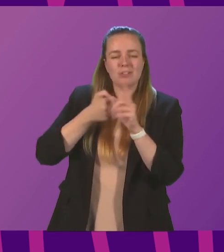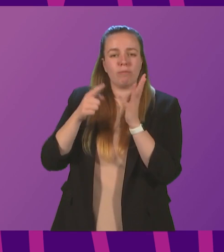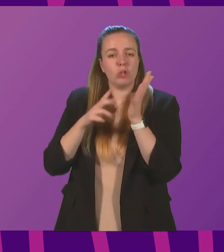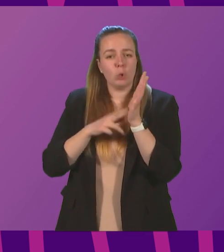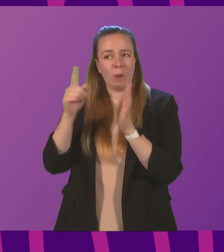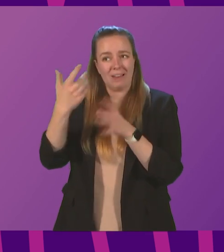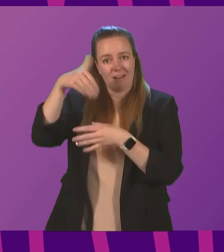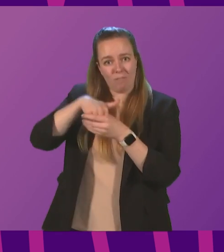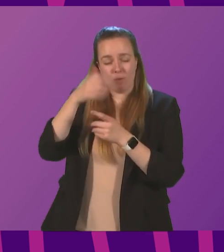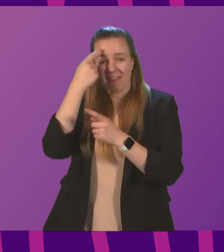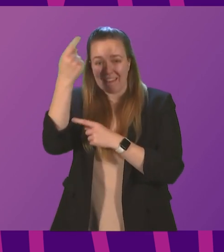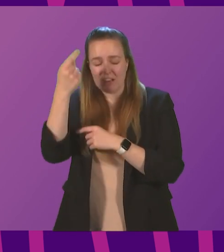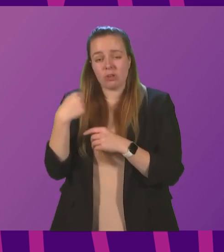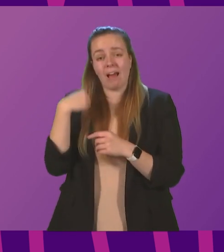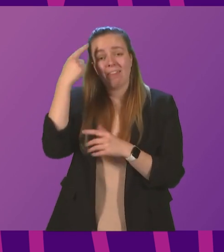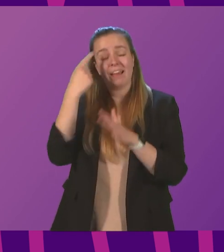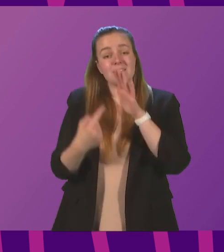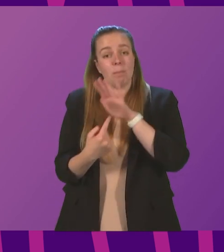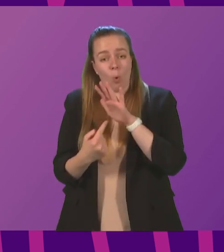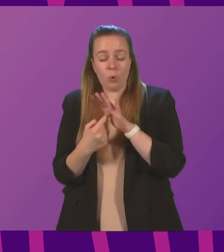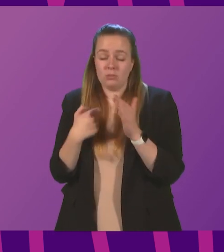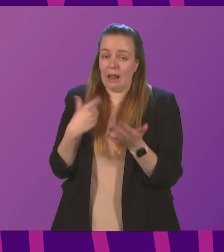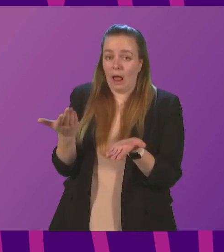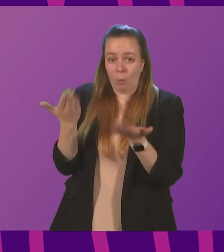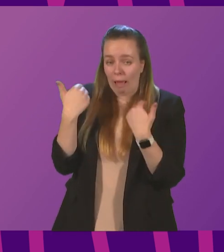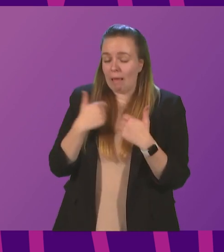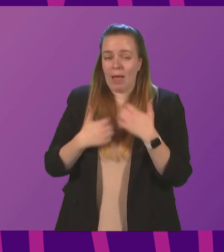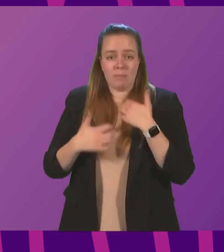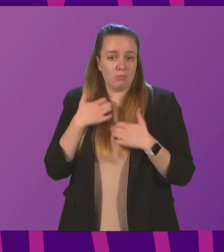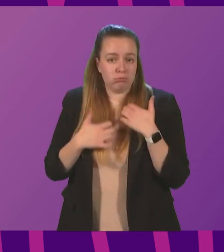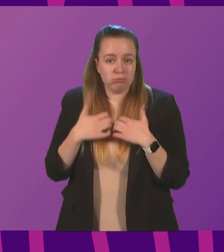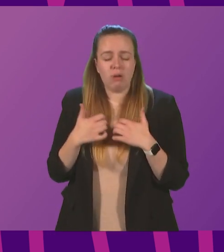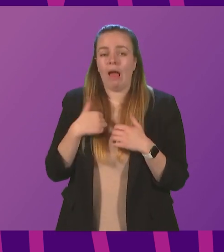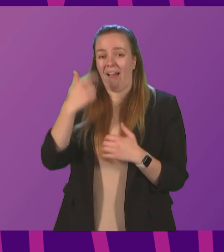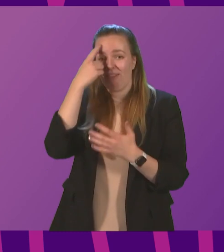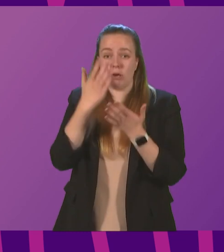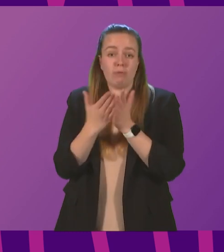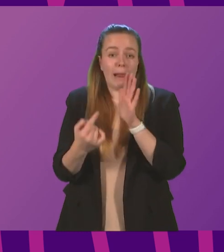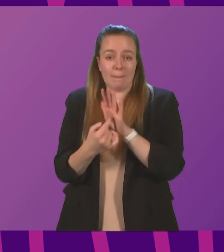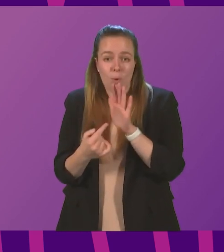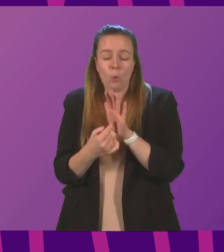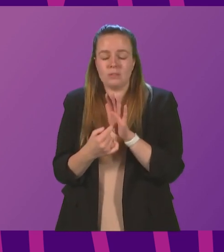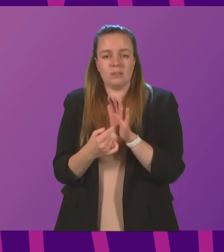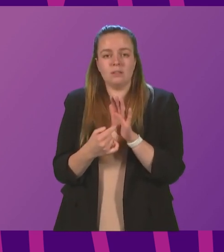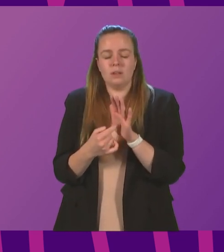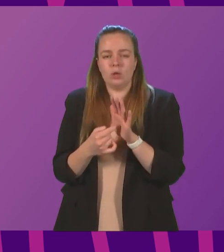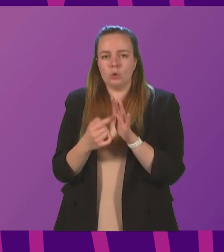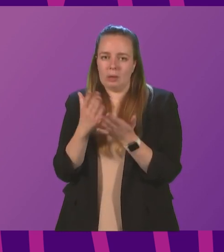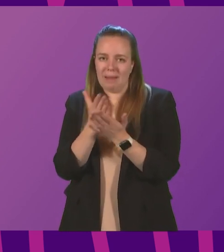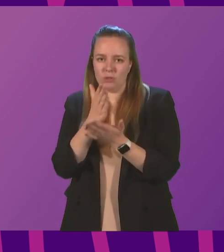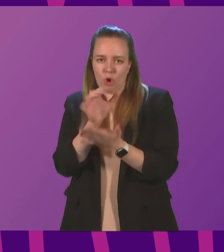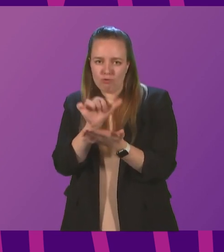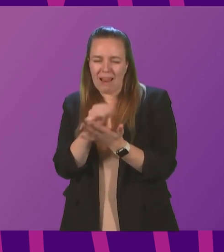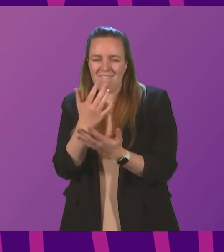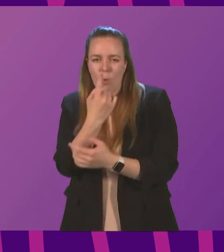also involved in this initiative I think it is important and I welcome it and I'm enthusiastic about it I think it's really important not to mischaracterise it though in terms of the